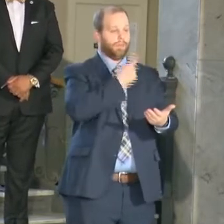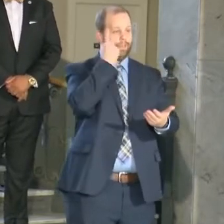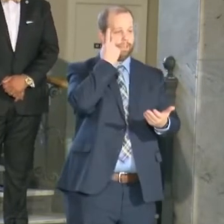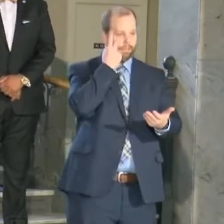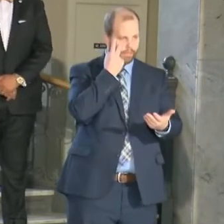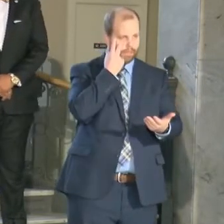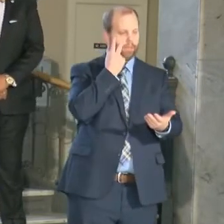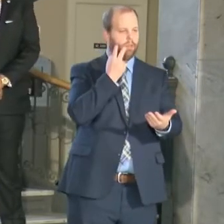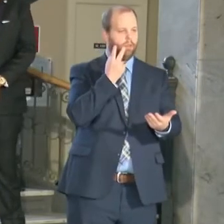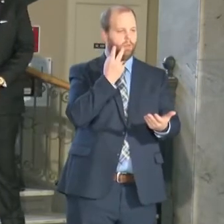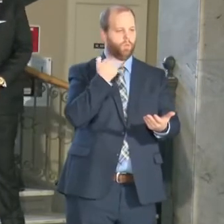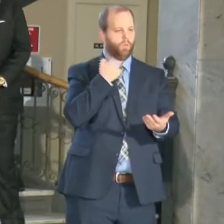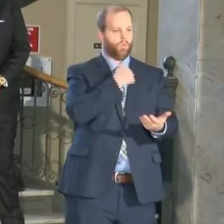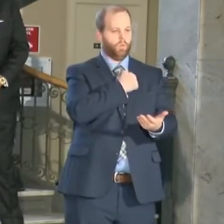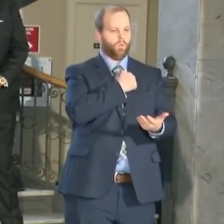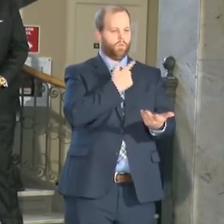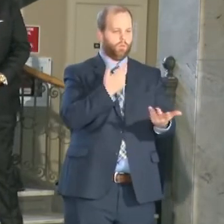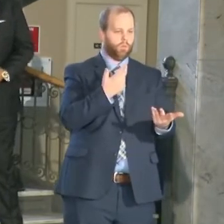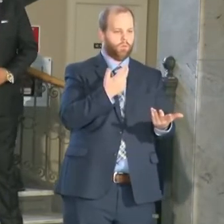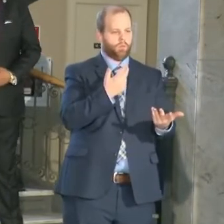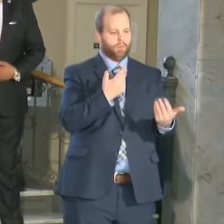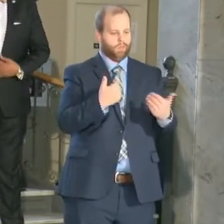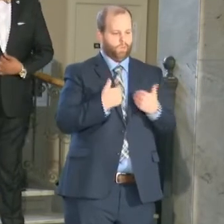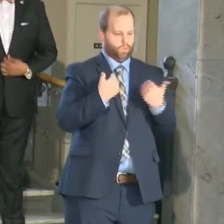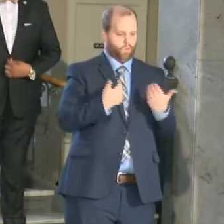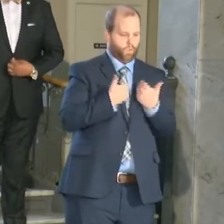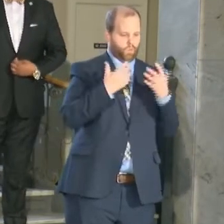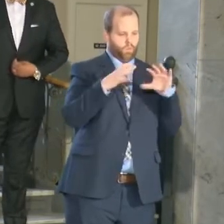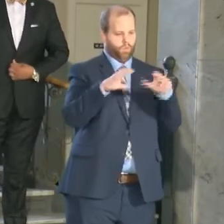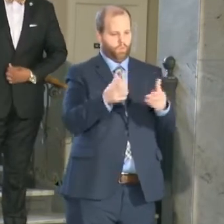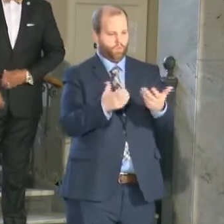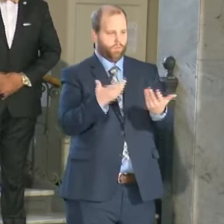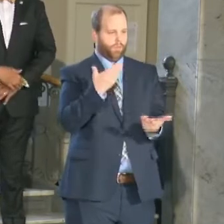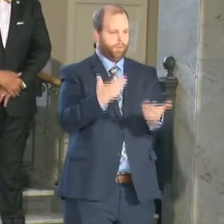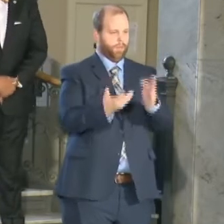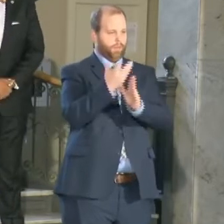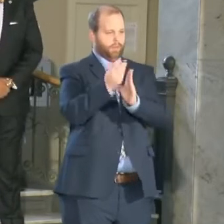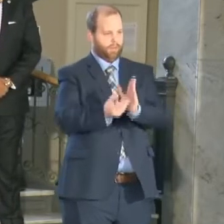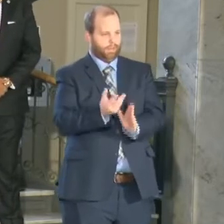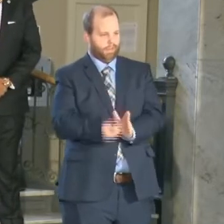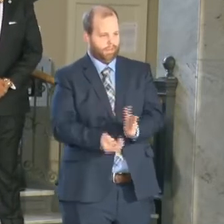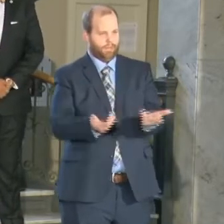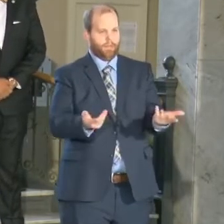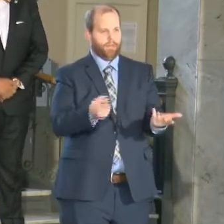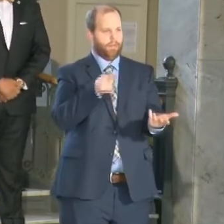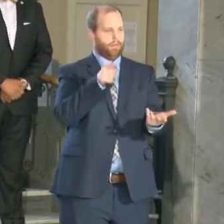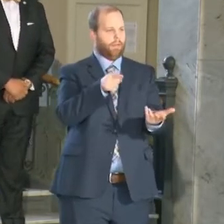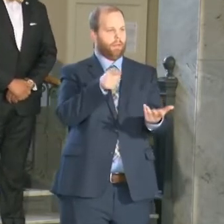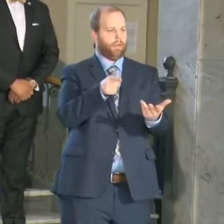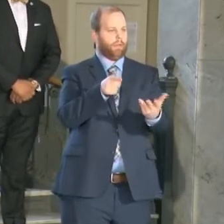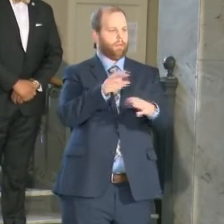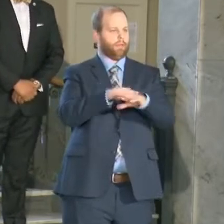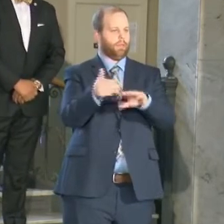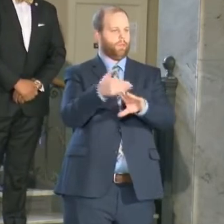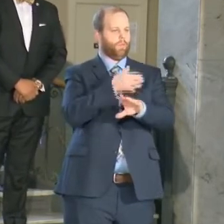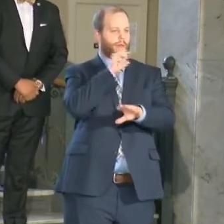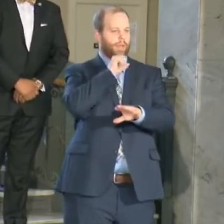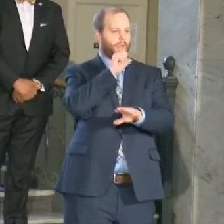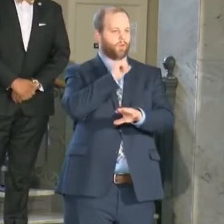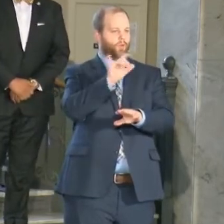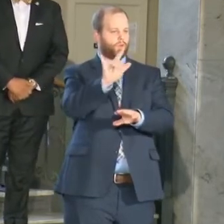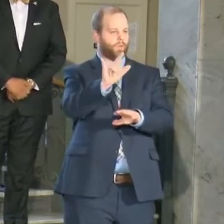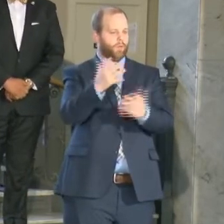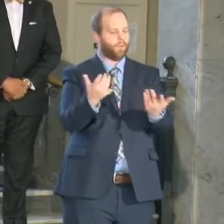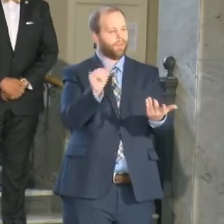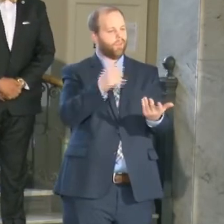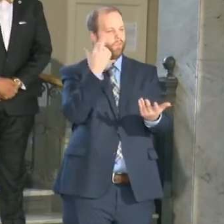that we have lost some of our youth and young adults who haven't seen a life past 25 and that's the reason why we're focused on